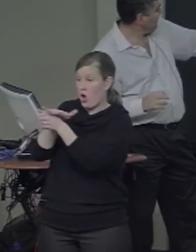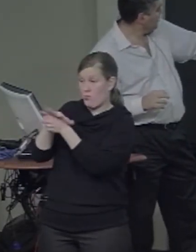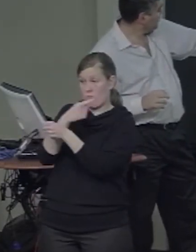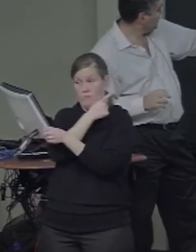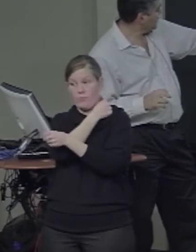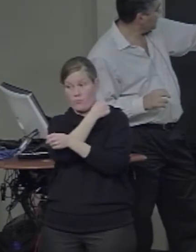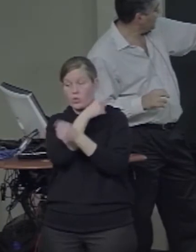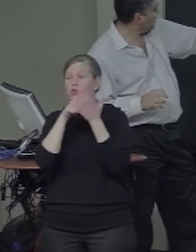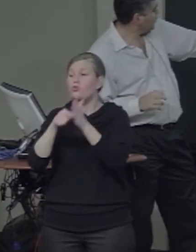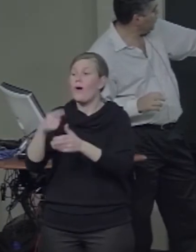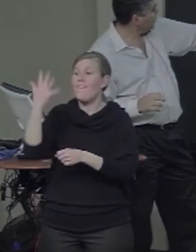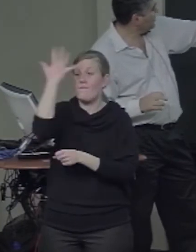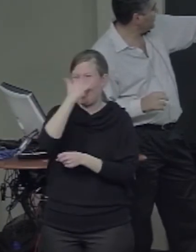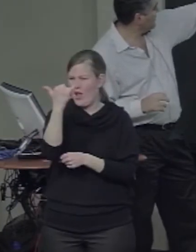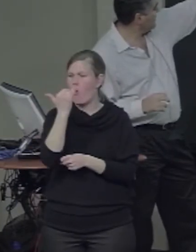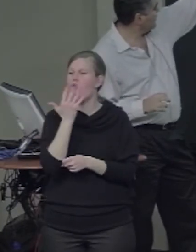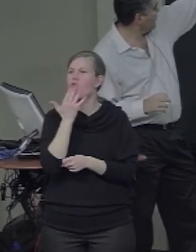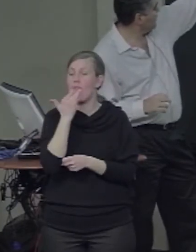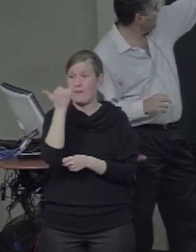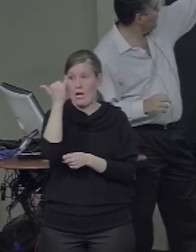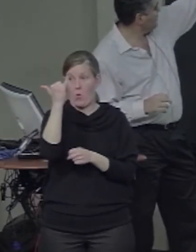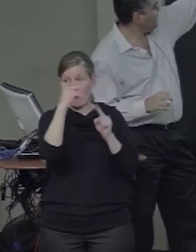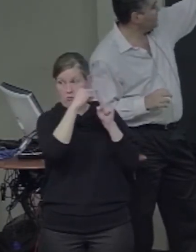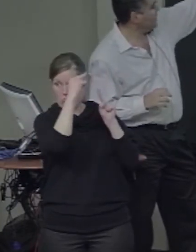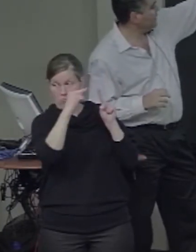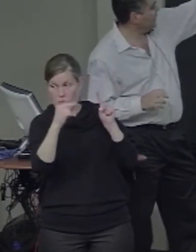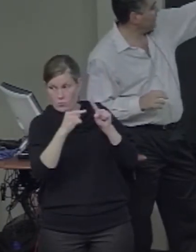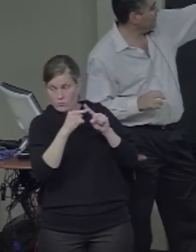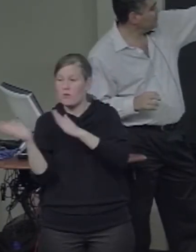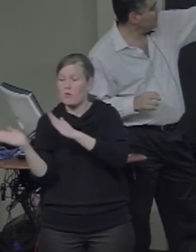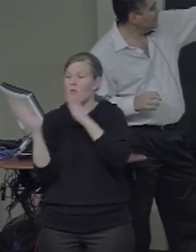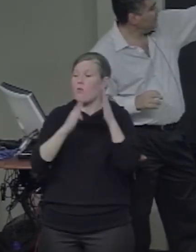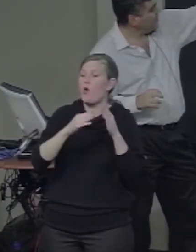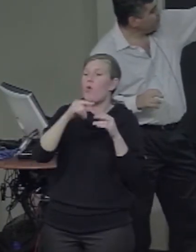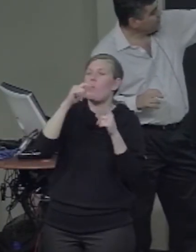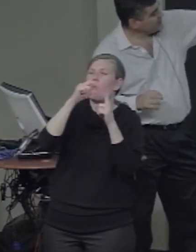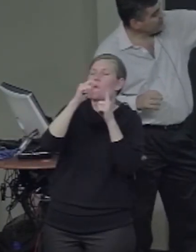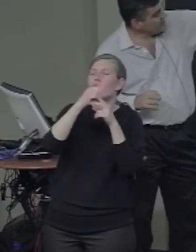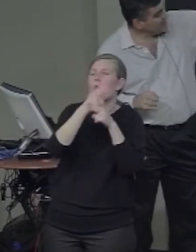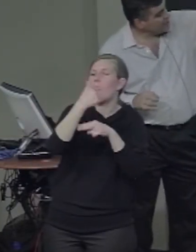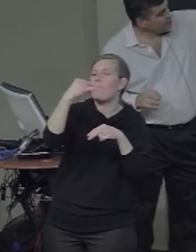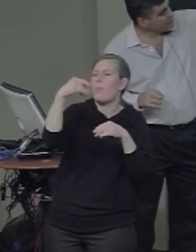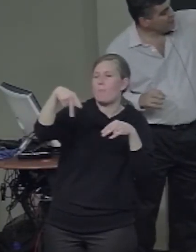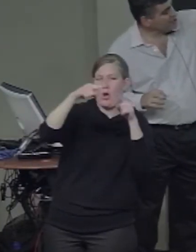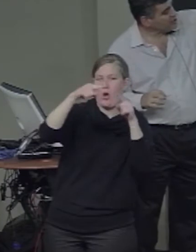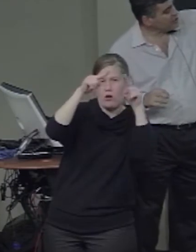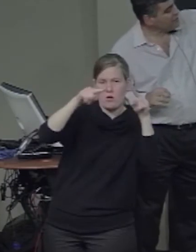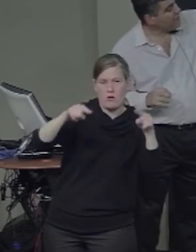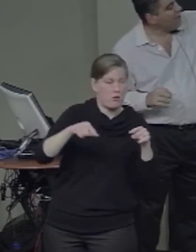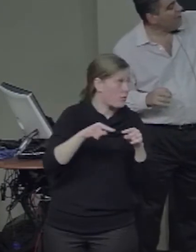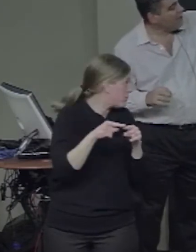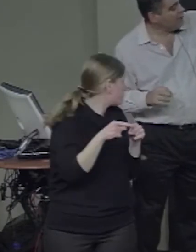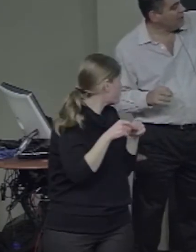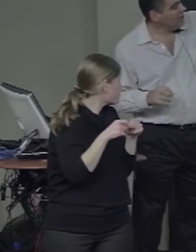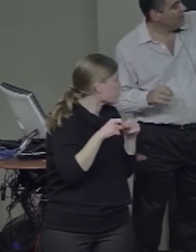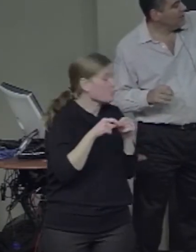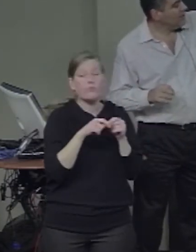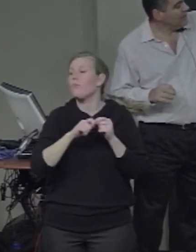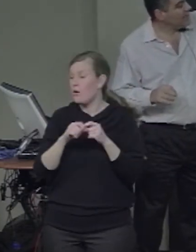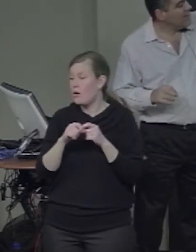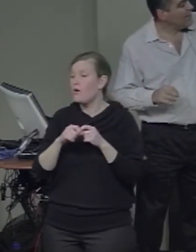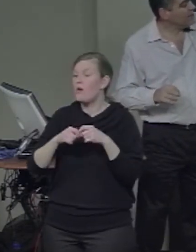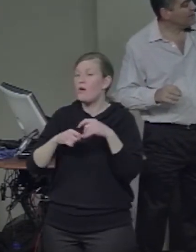and the regions that are word-selective are the magenta outlines. And you can see that those regions fall